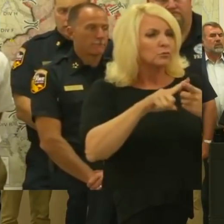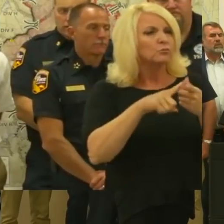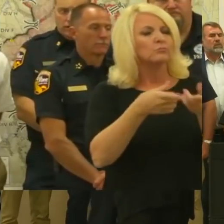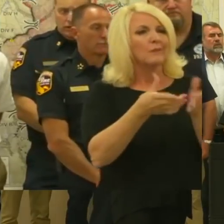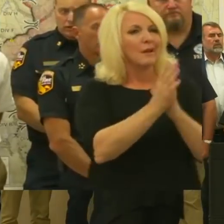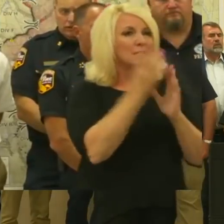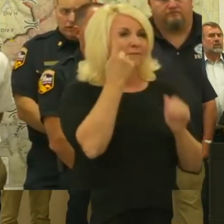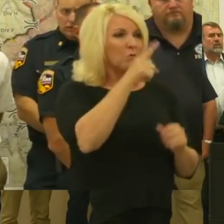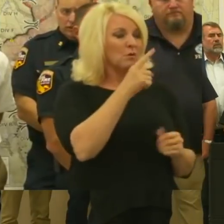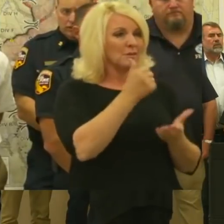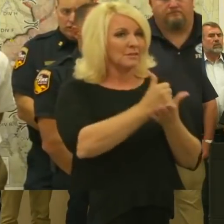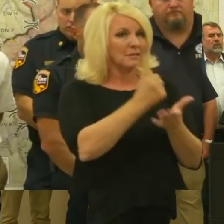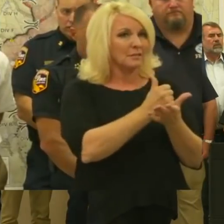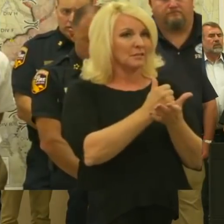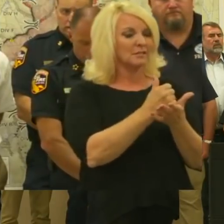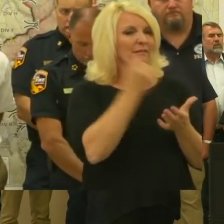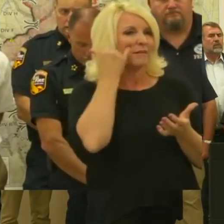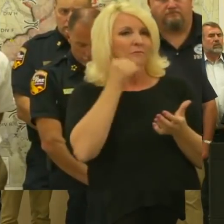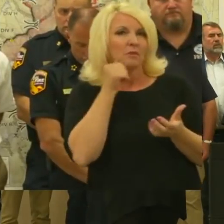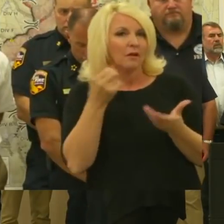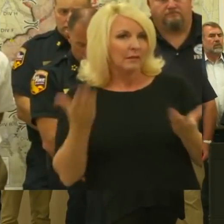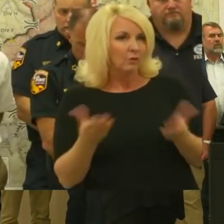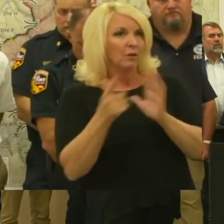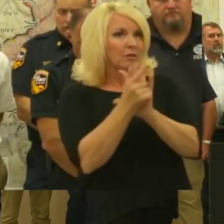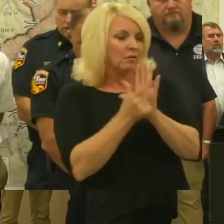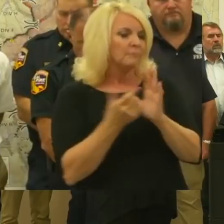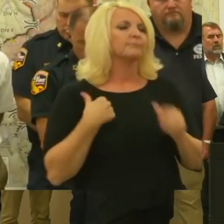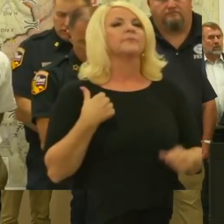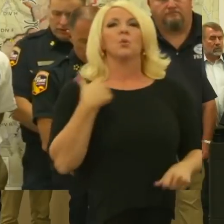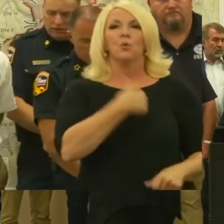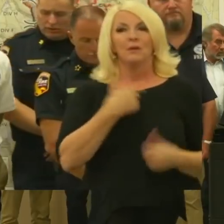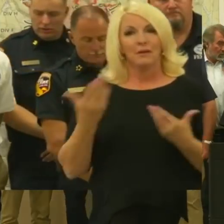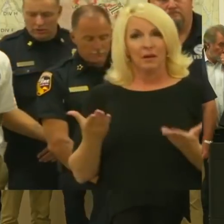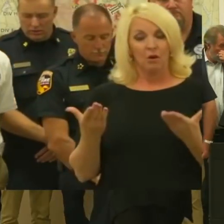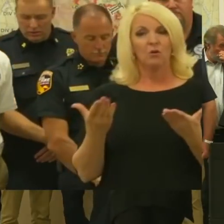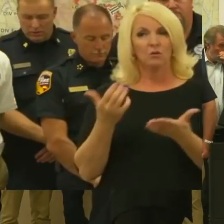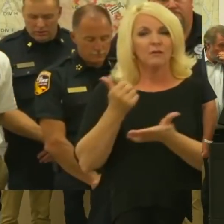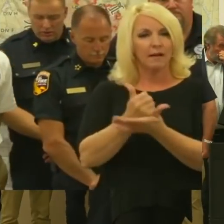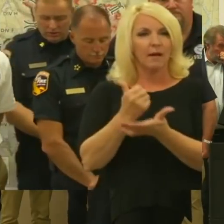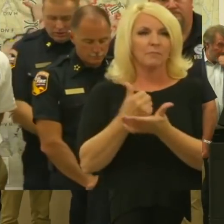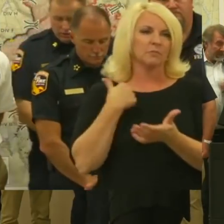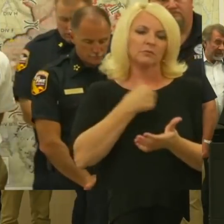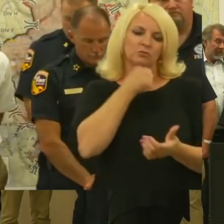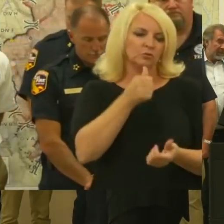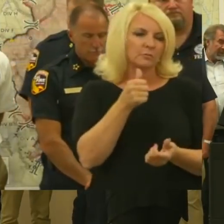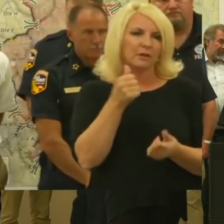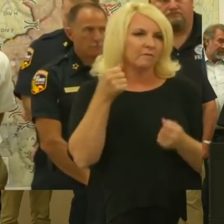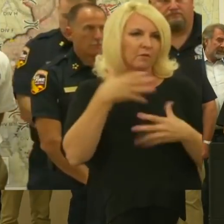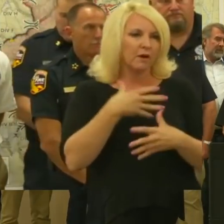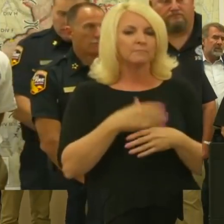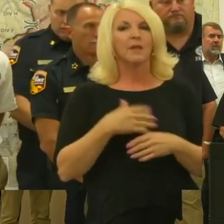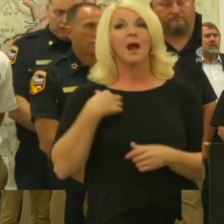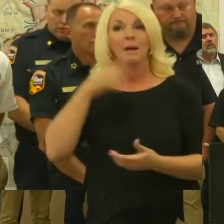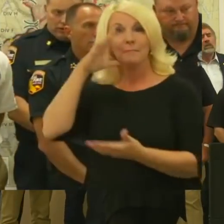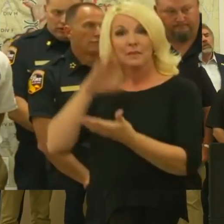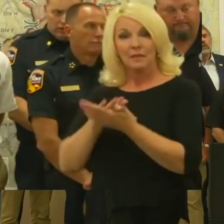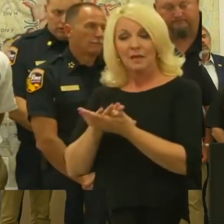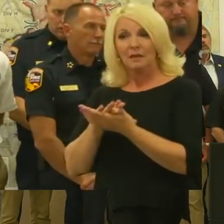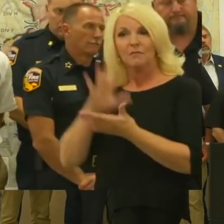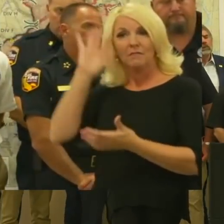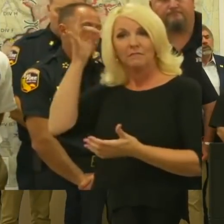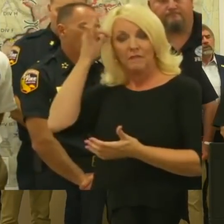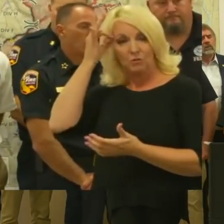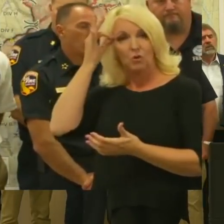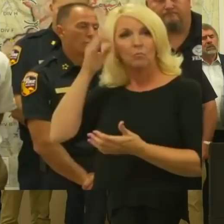No. They should not. We are here to help. We have various programs and there's I believe there's even some instructions